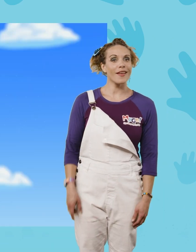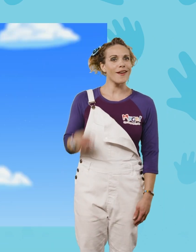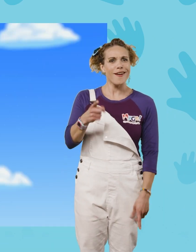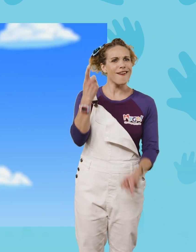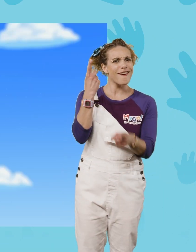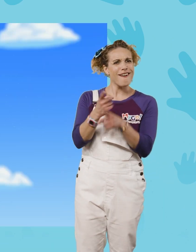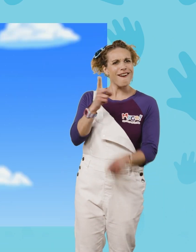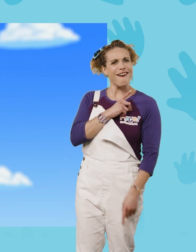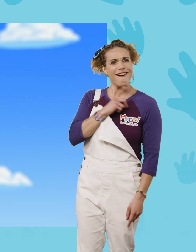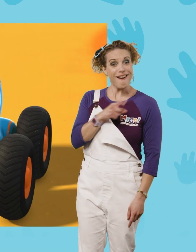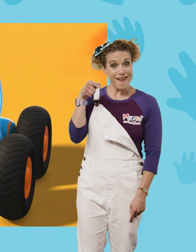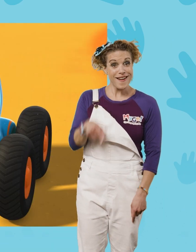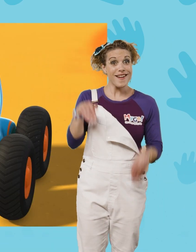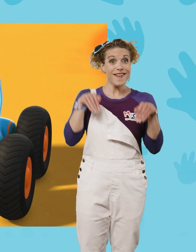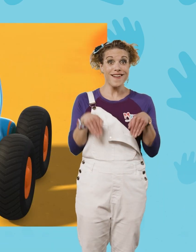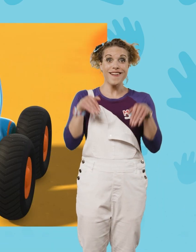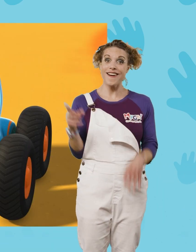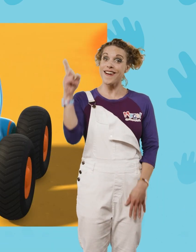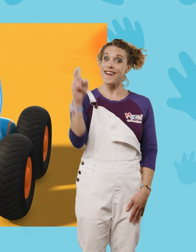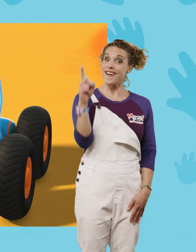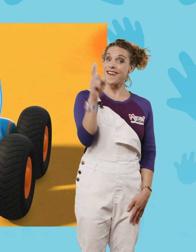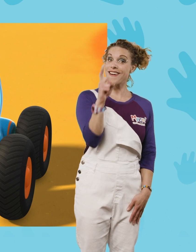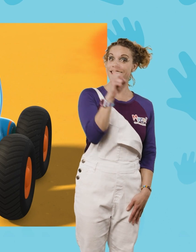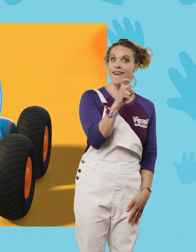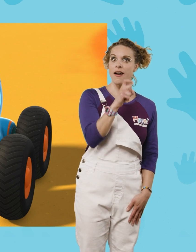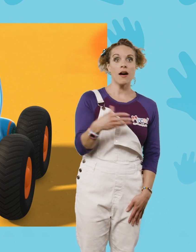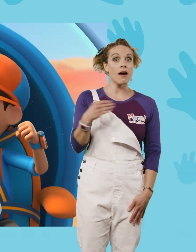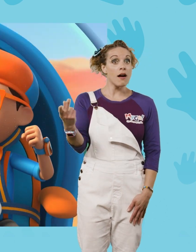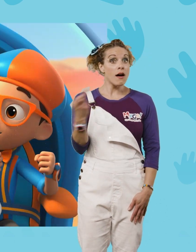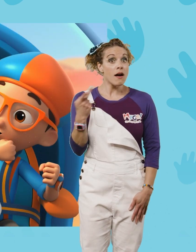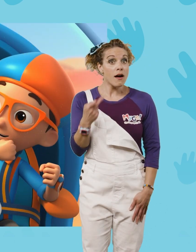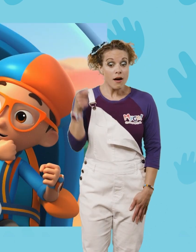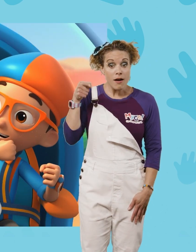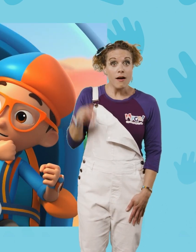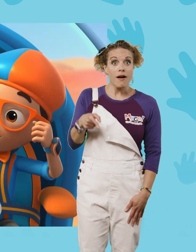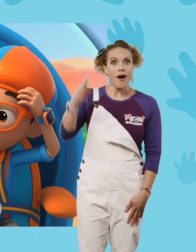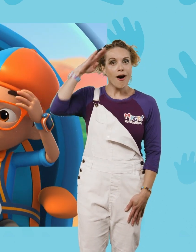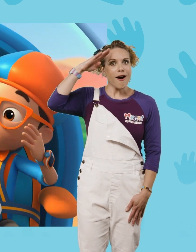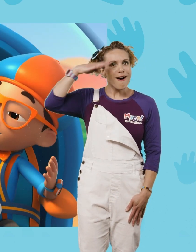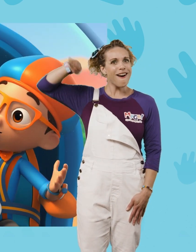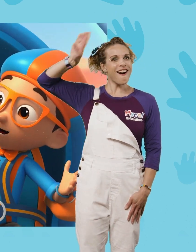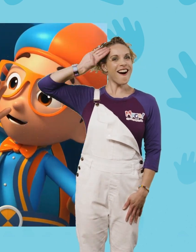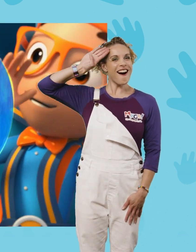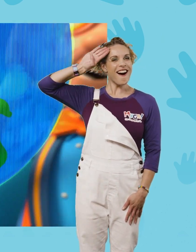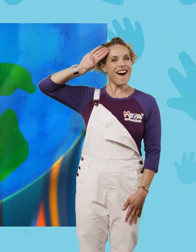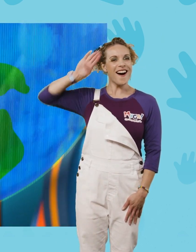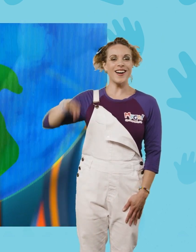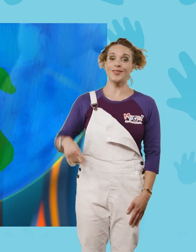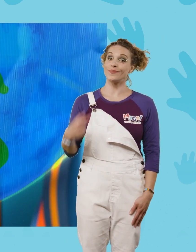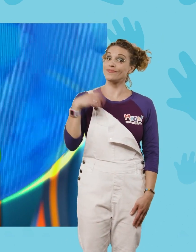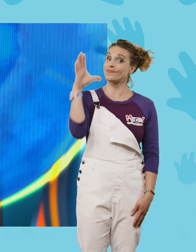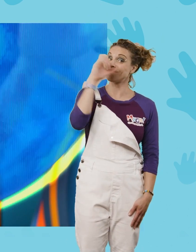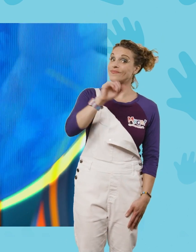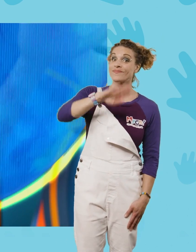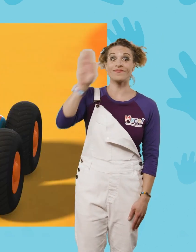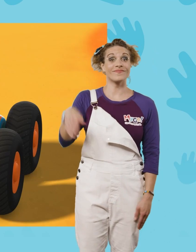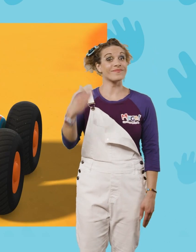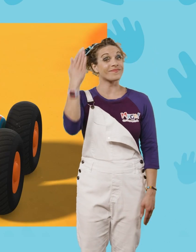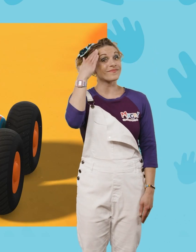You're right Deebo, this is a kangaroo crossing. And we are in... Australia! So, I guess